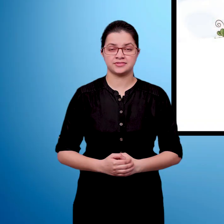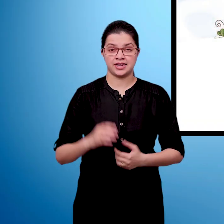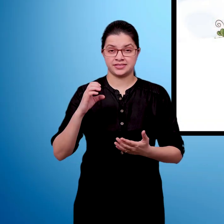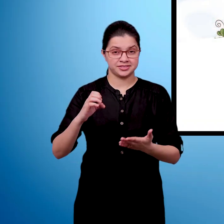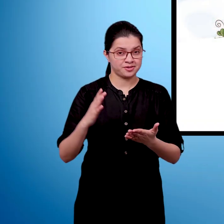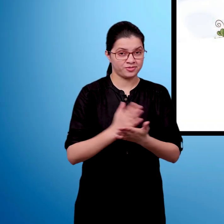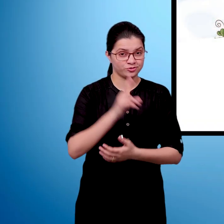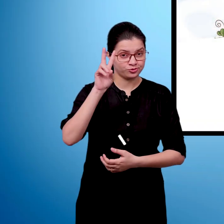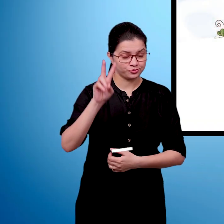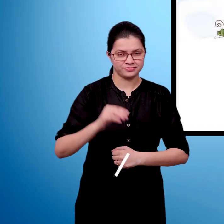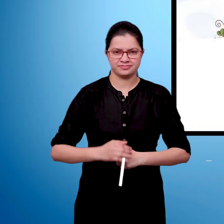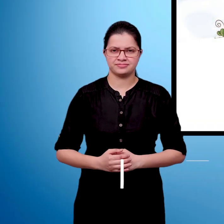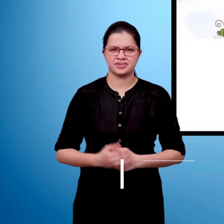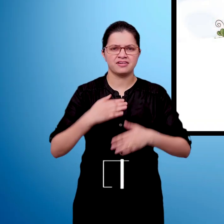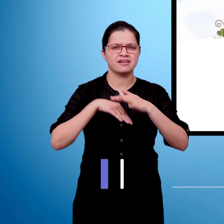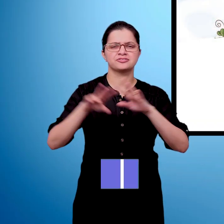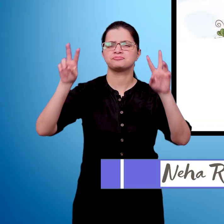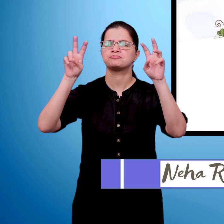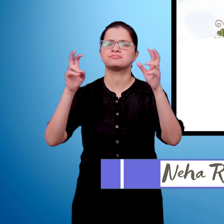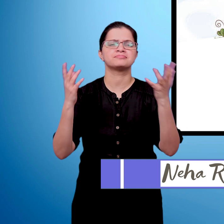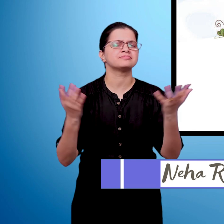Chapter 2 What is long?